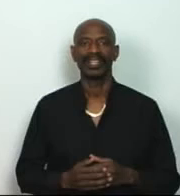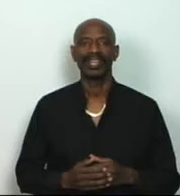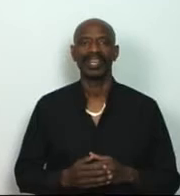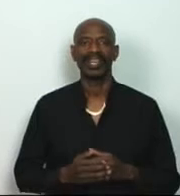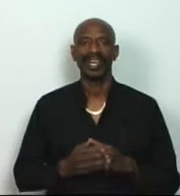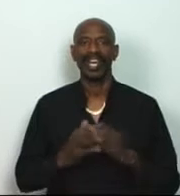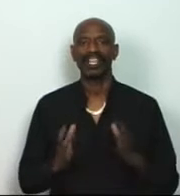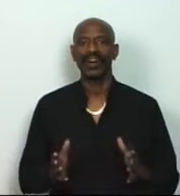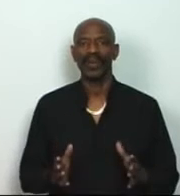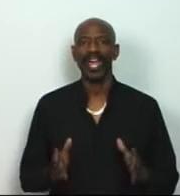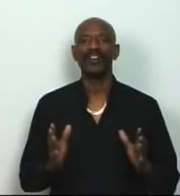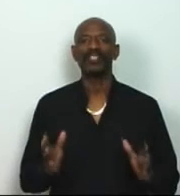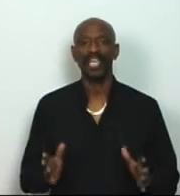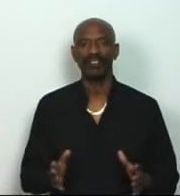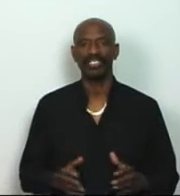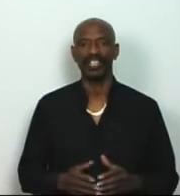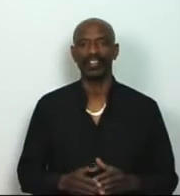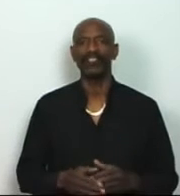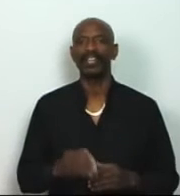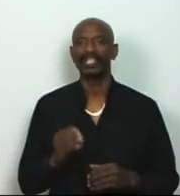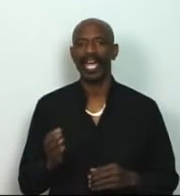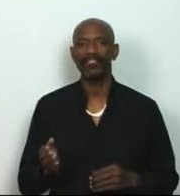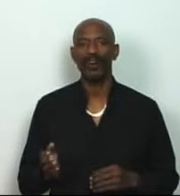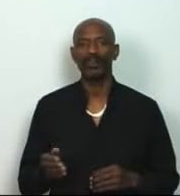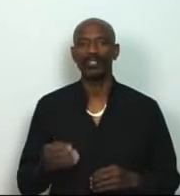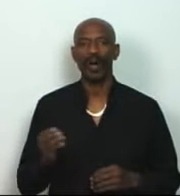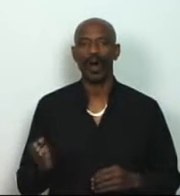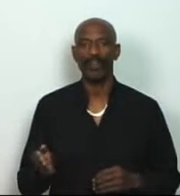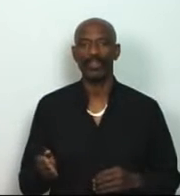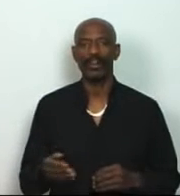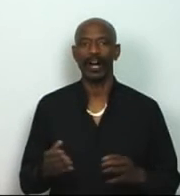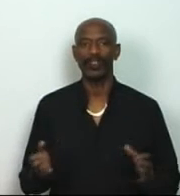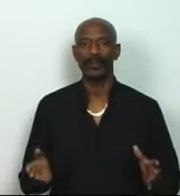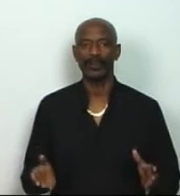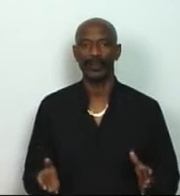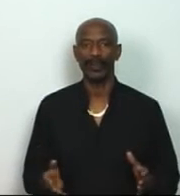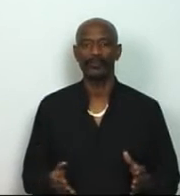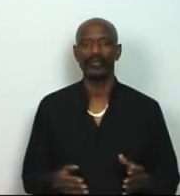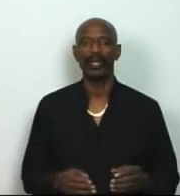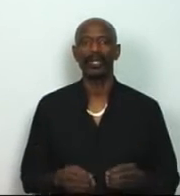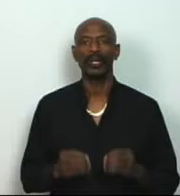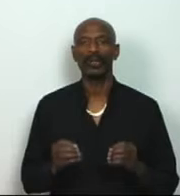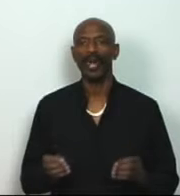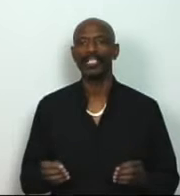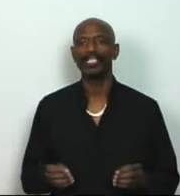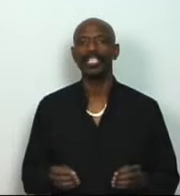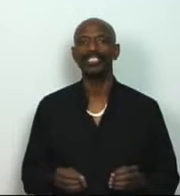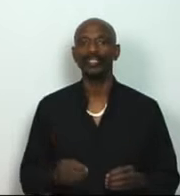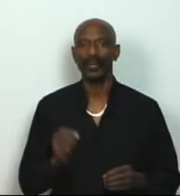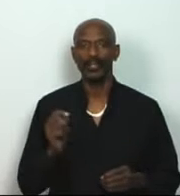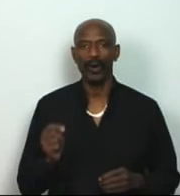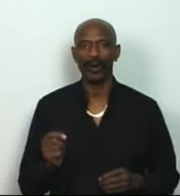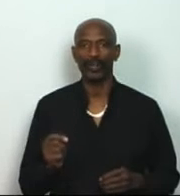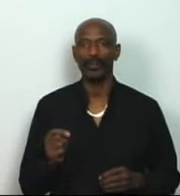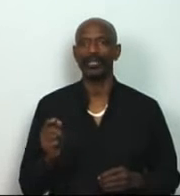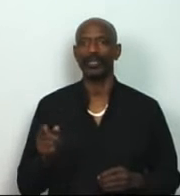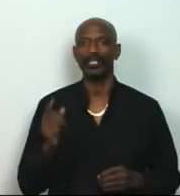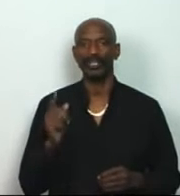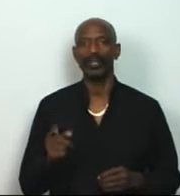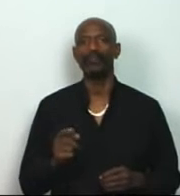Hello, Harold Davis here, life coach, author, entrepreneur. Congratulations are in order because you are